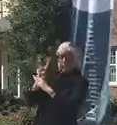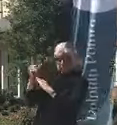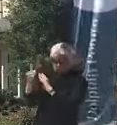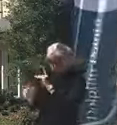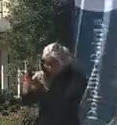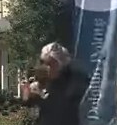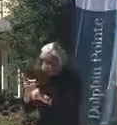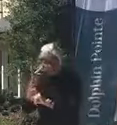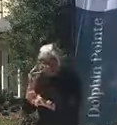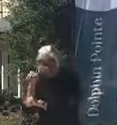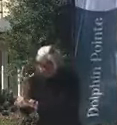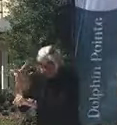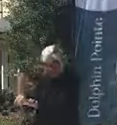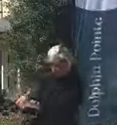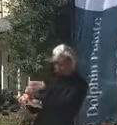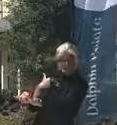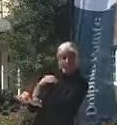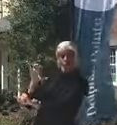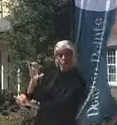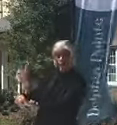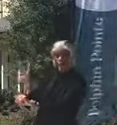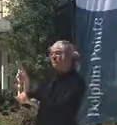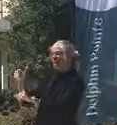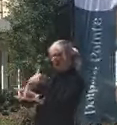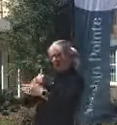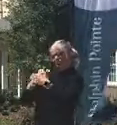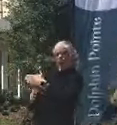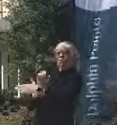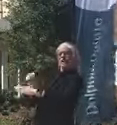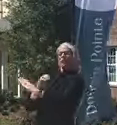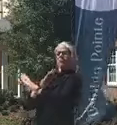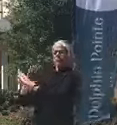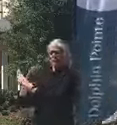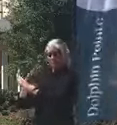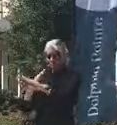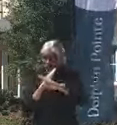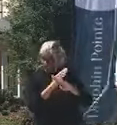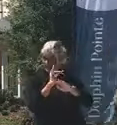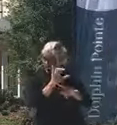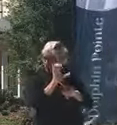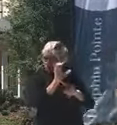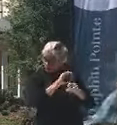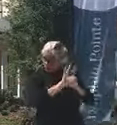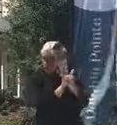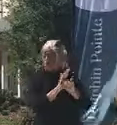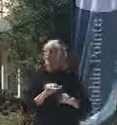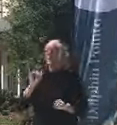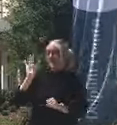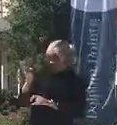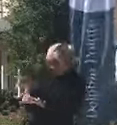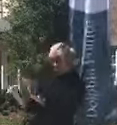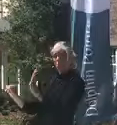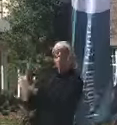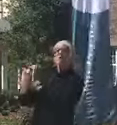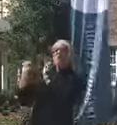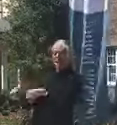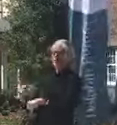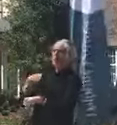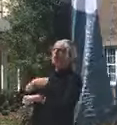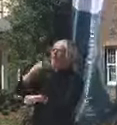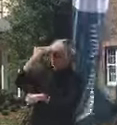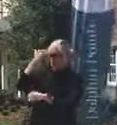antibodies, basically means you've had the disease. And in a disease like this, we know that there are many, many more